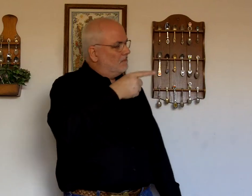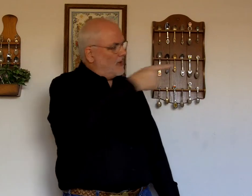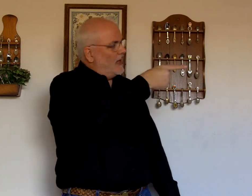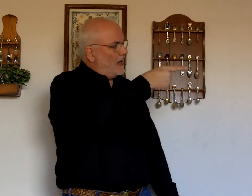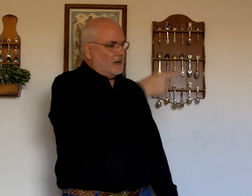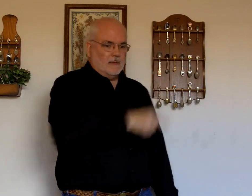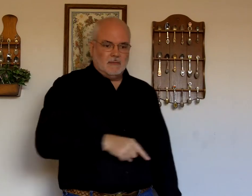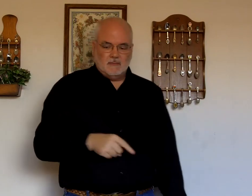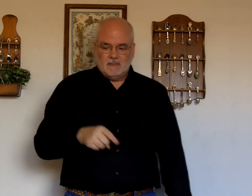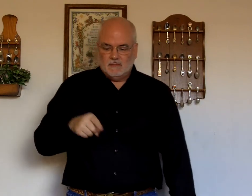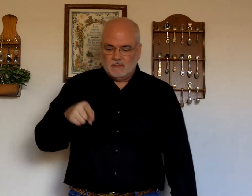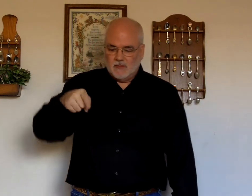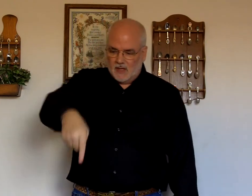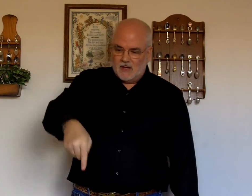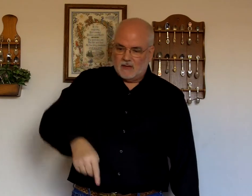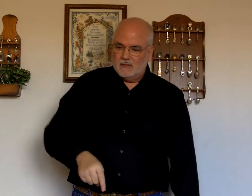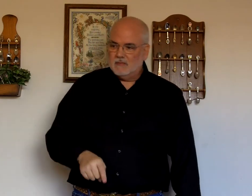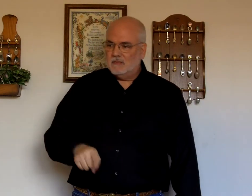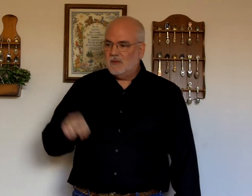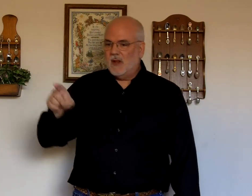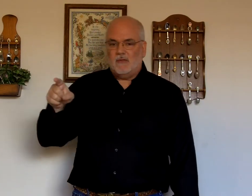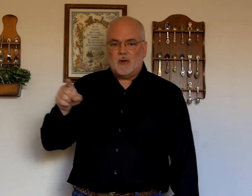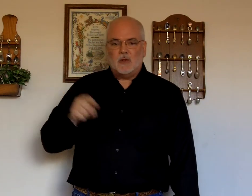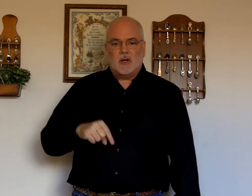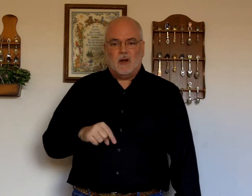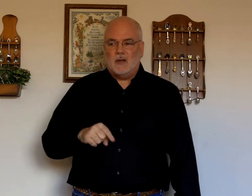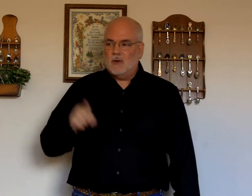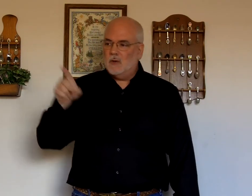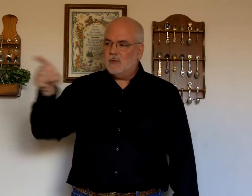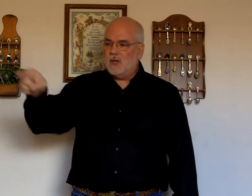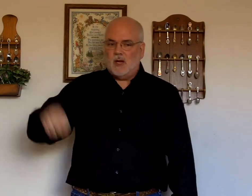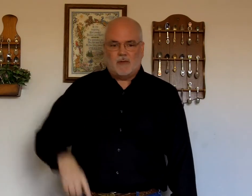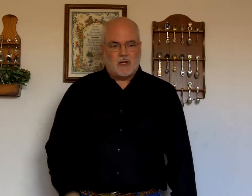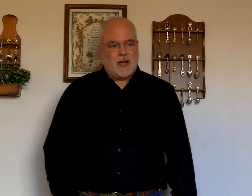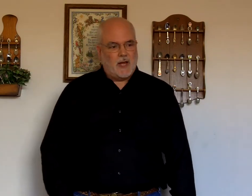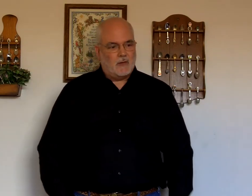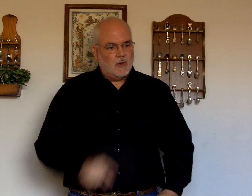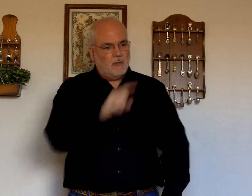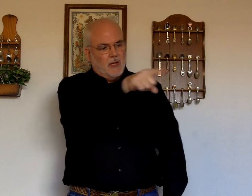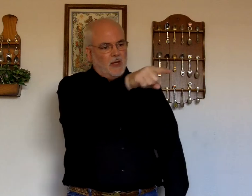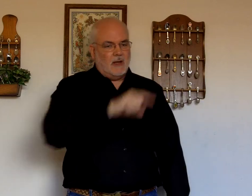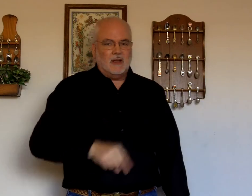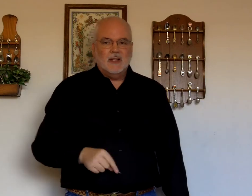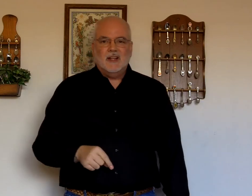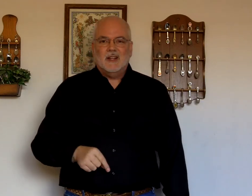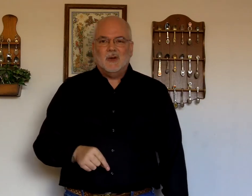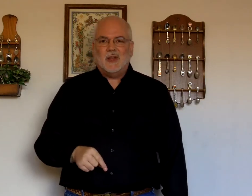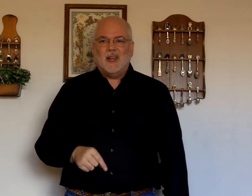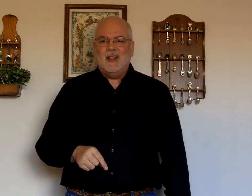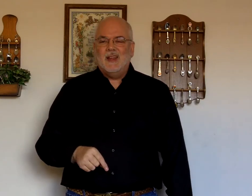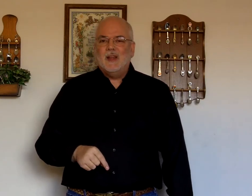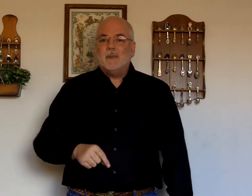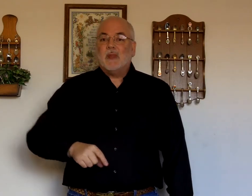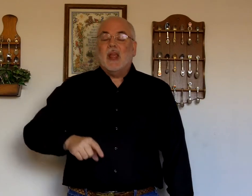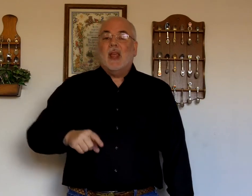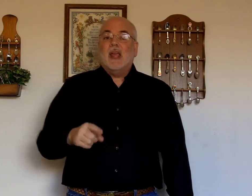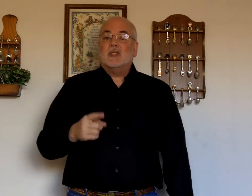It. It. If there was a girl in the room, she. If there was a guy in the room, he. Okay? It's